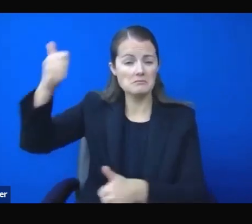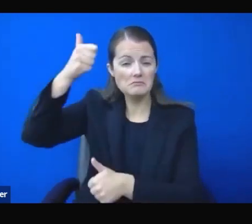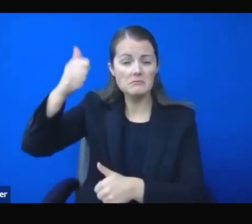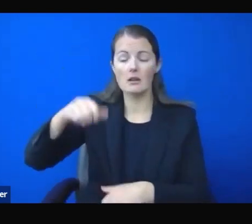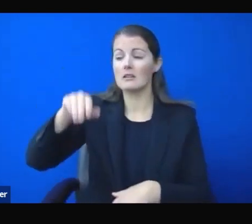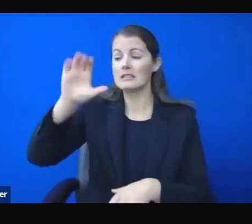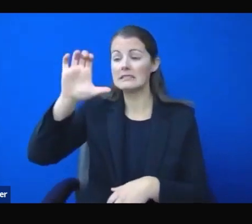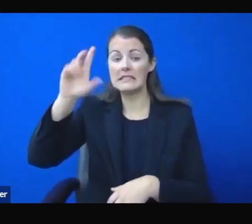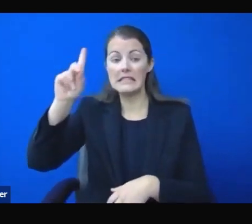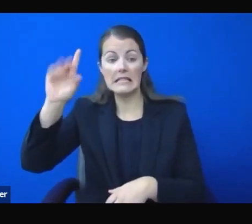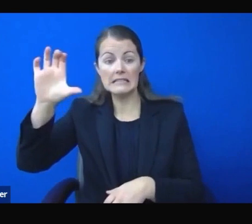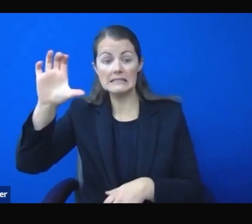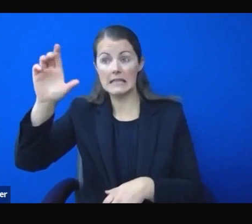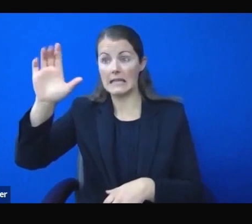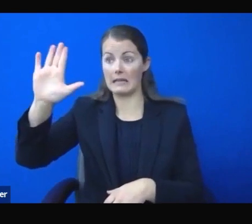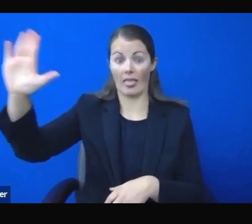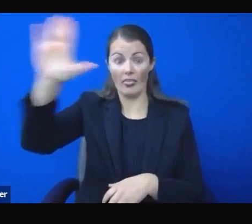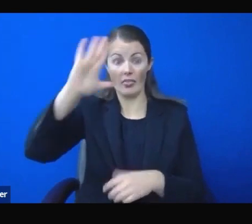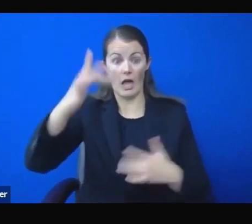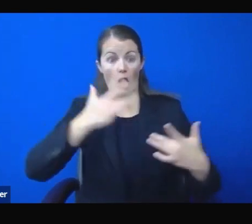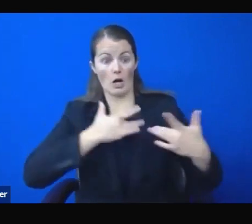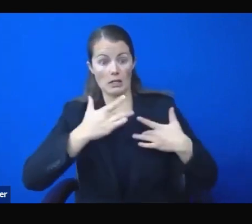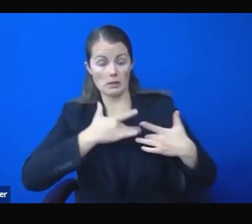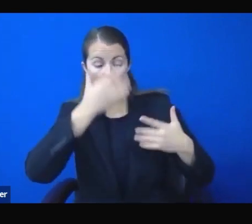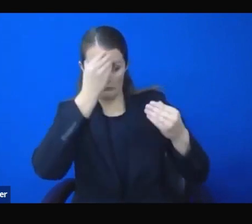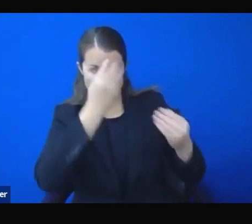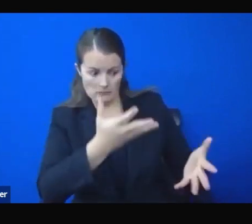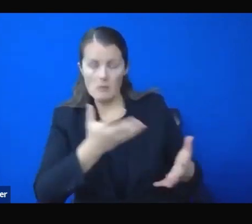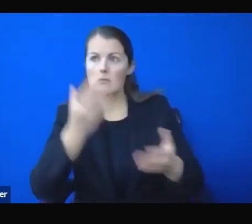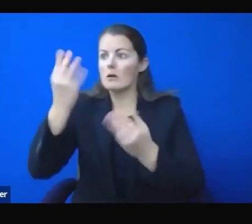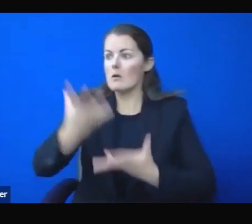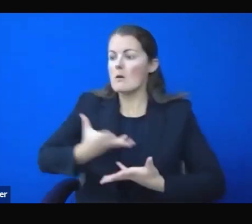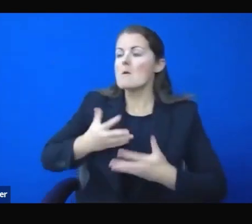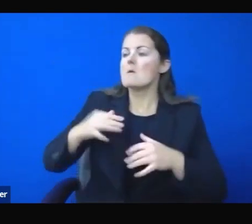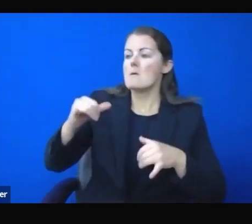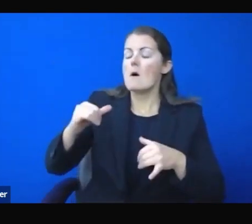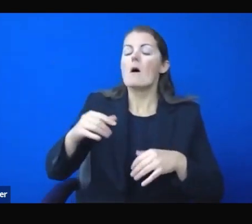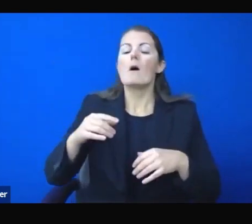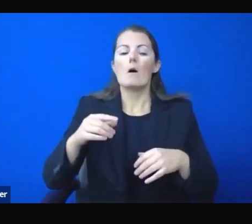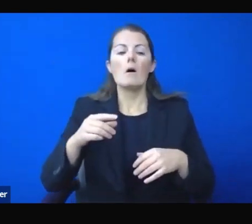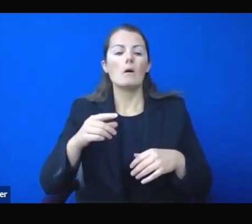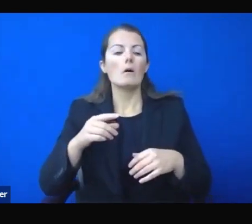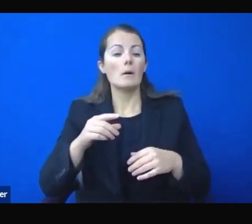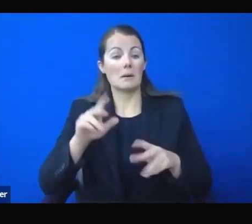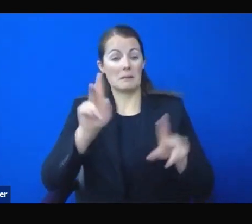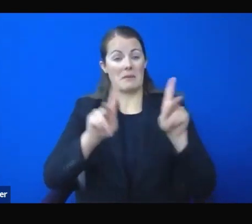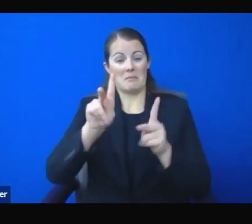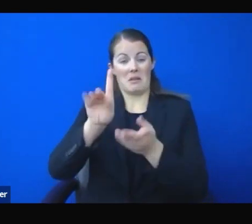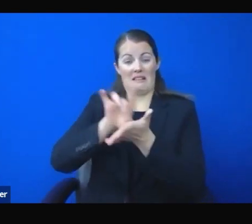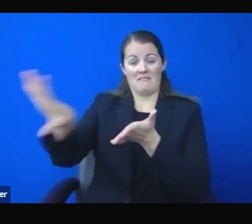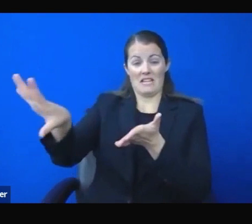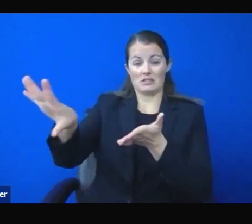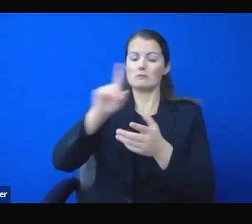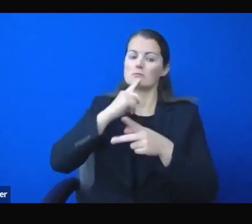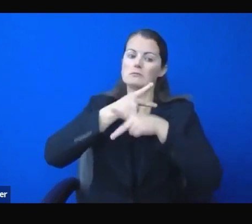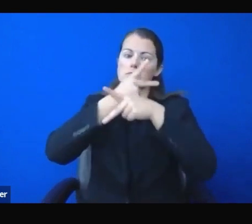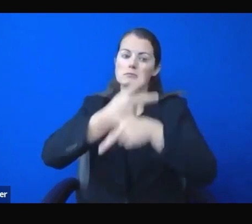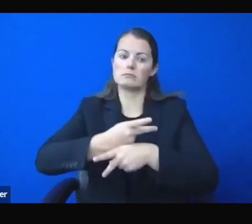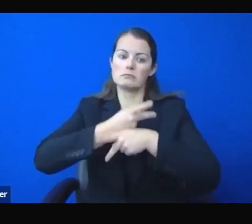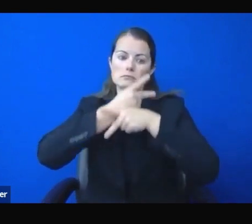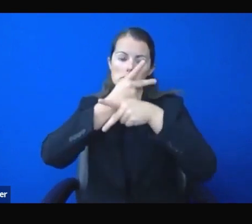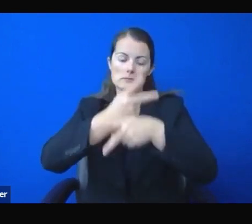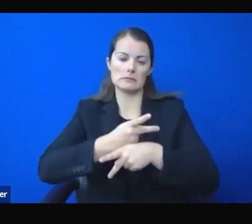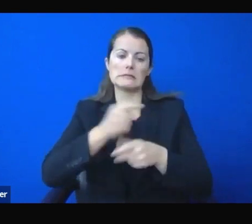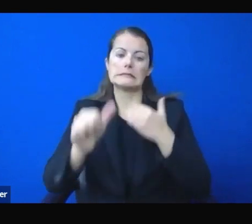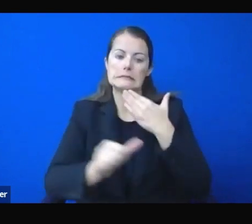In fact, my COVID-19 medical advisory team has formally recommended reinstatement of an eviction moratorium to reduce increased